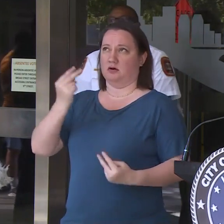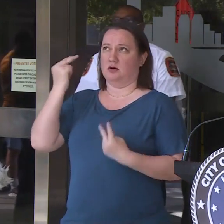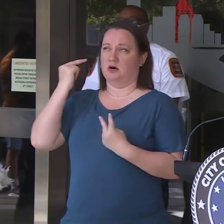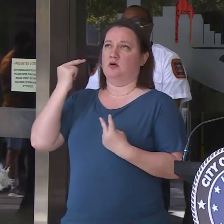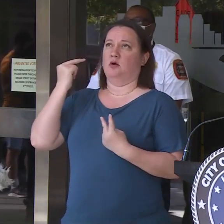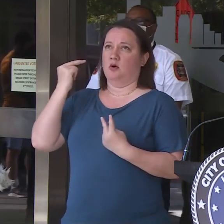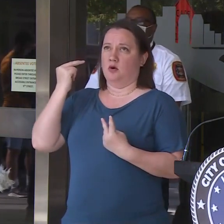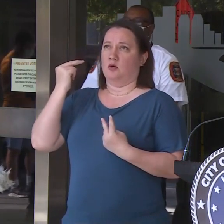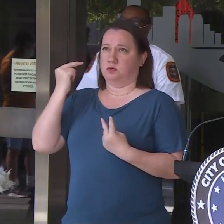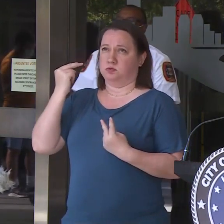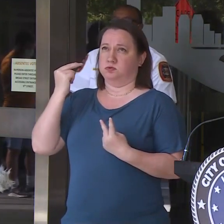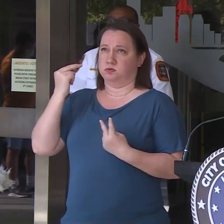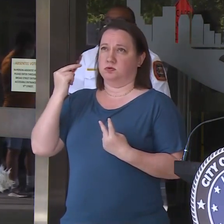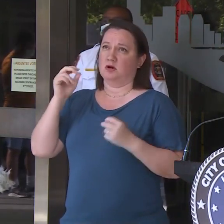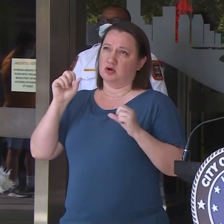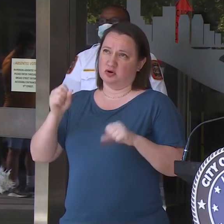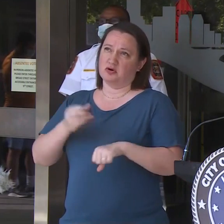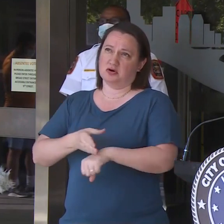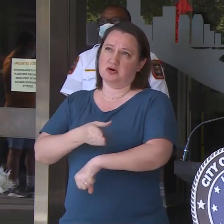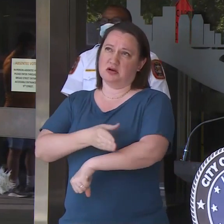those encounters could have gone better.